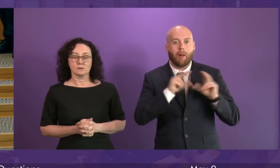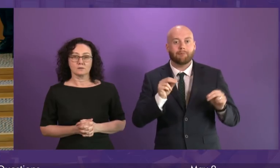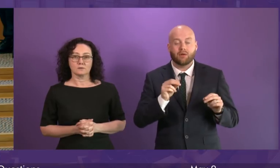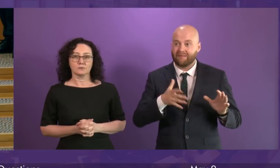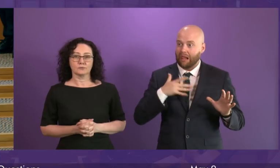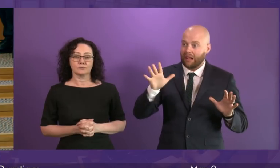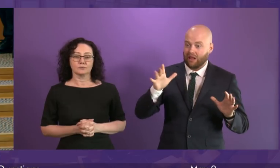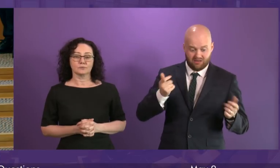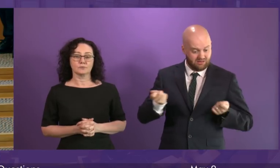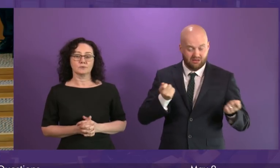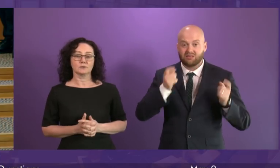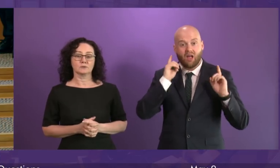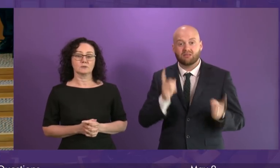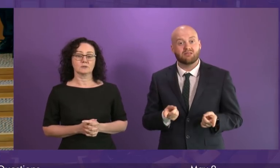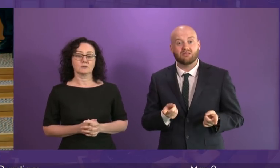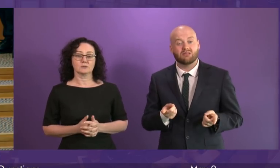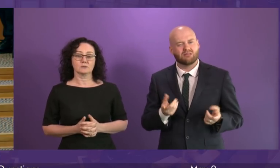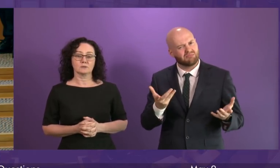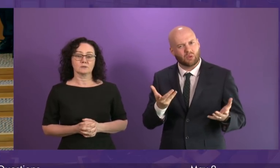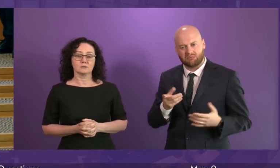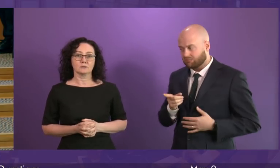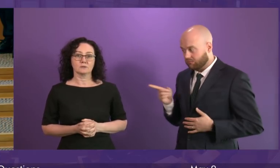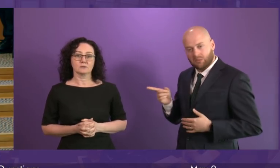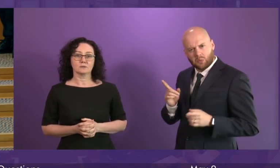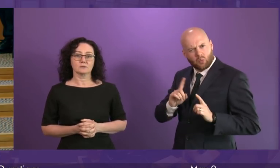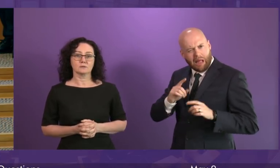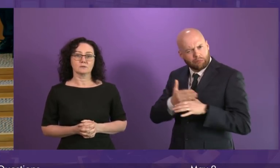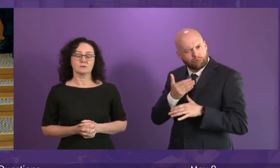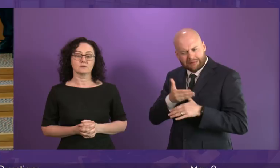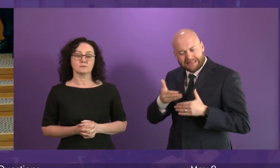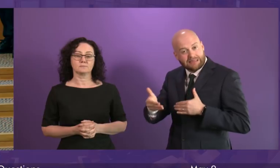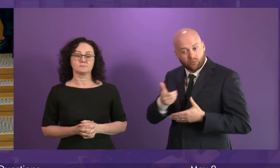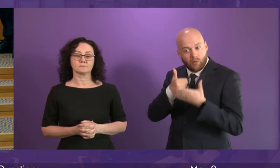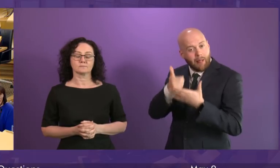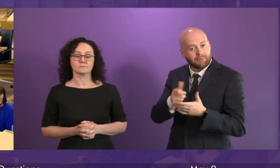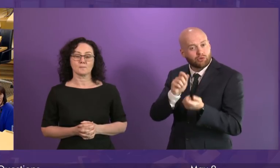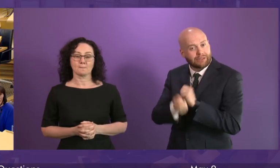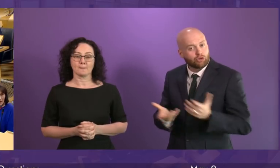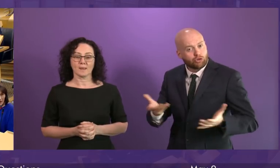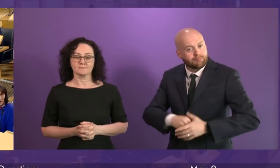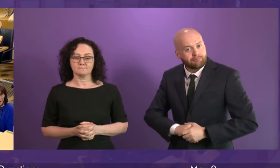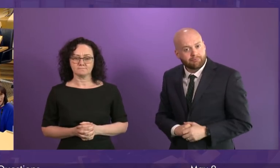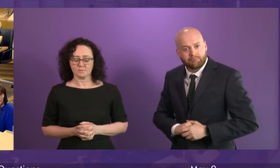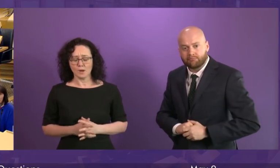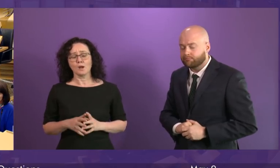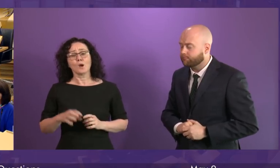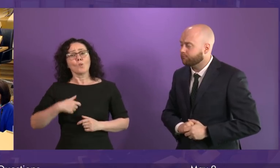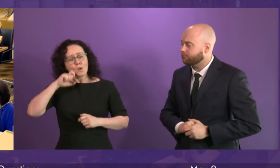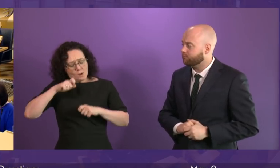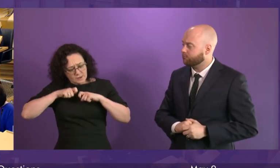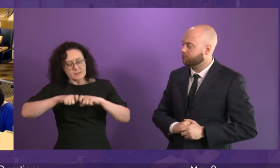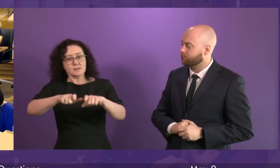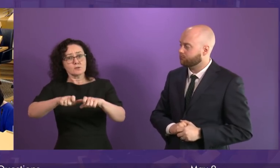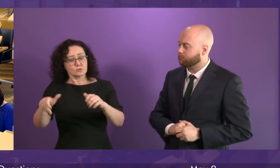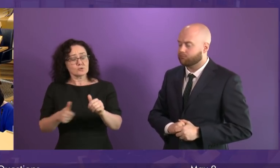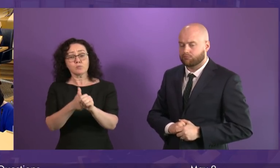unsustainable. So what further action will the First Minister take to turn this tide? First Minister. We will continue to support